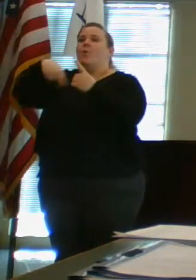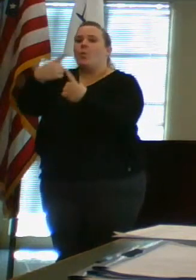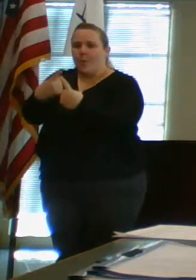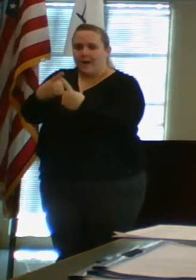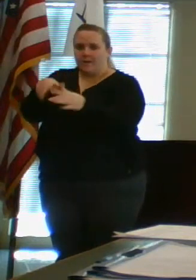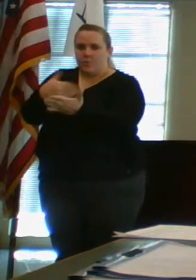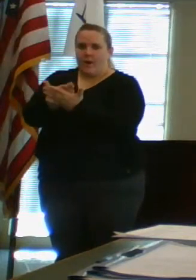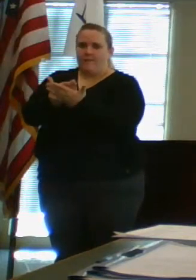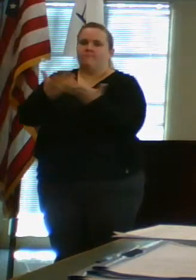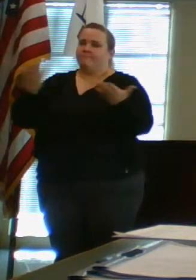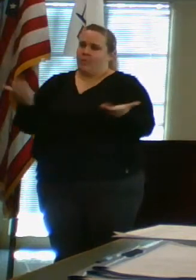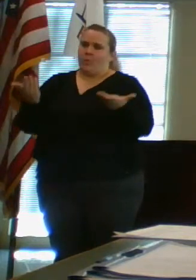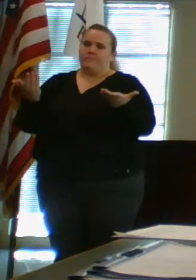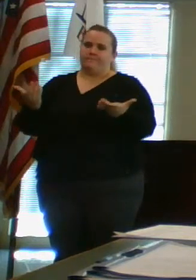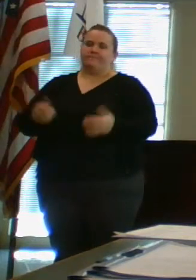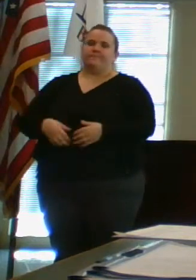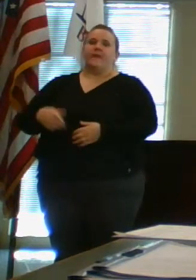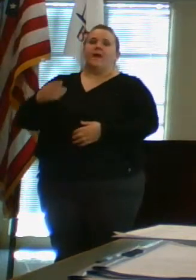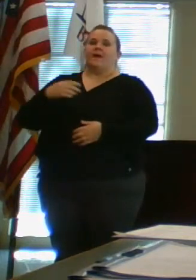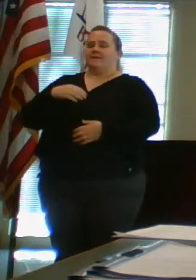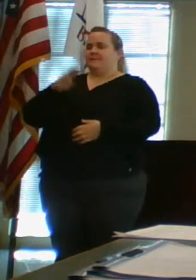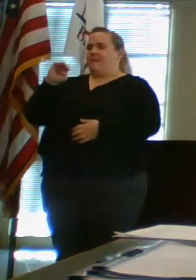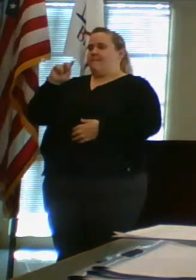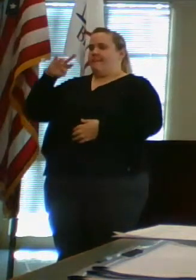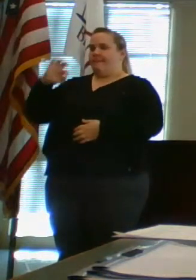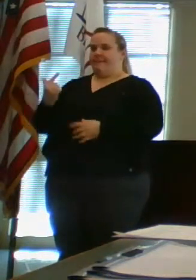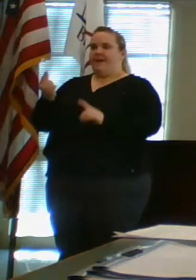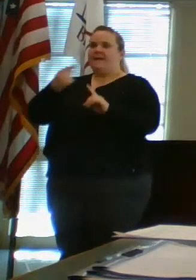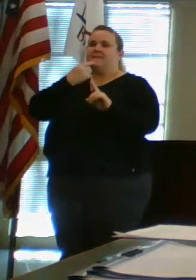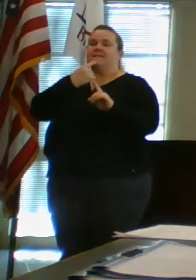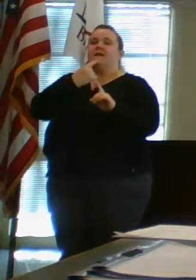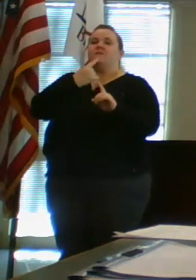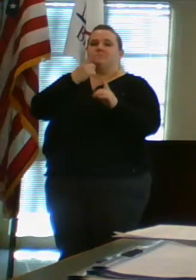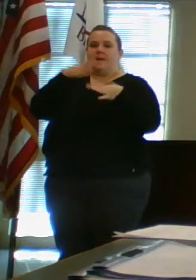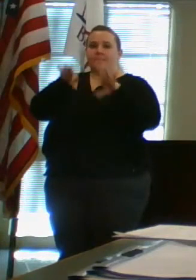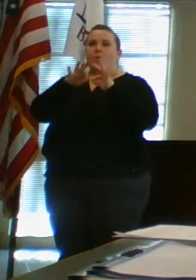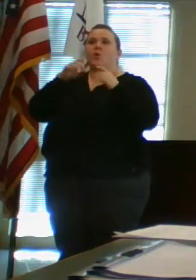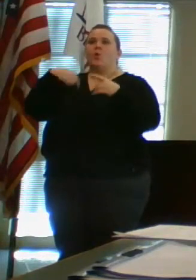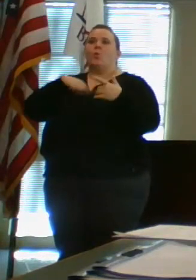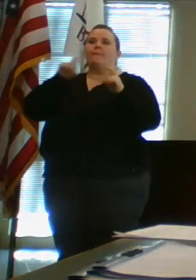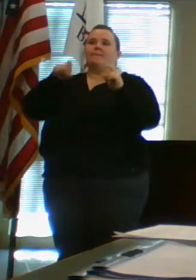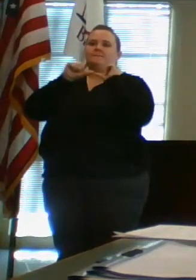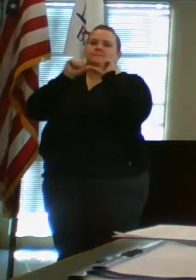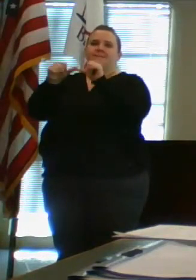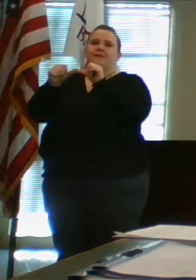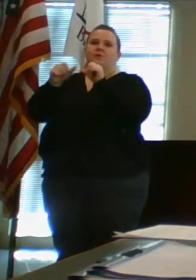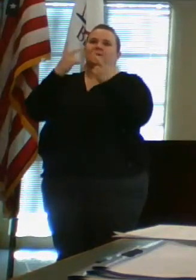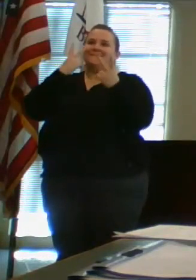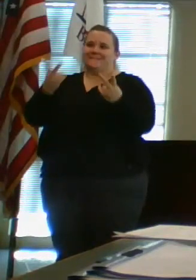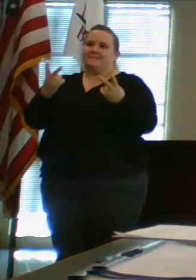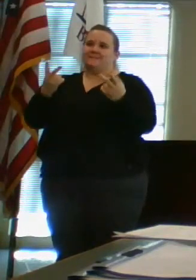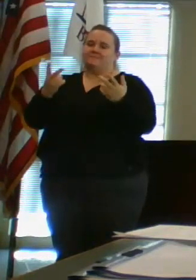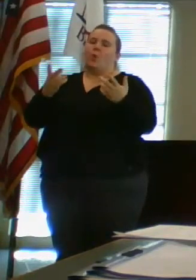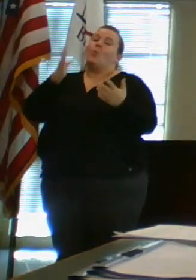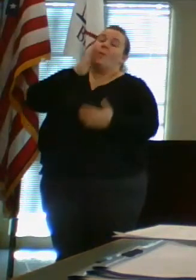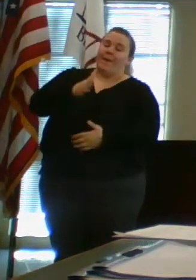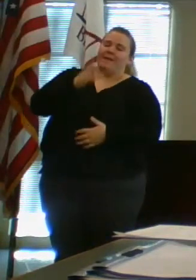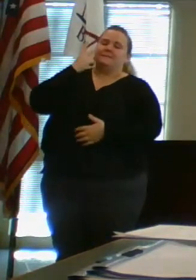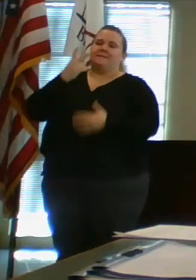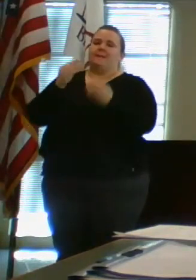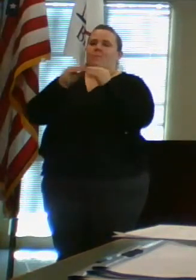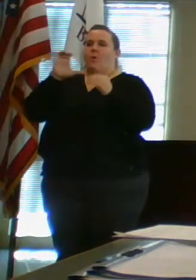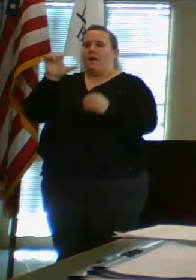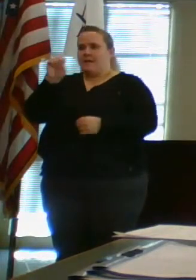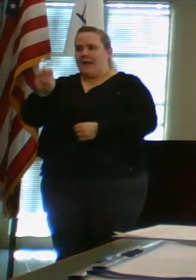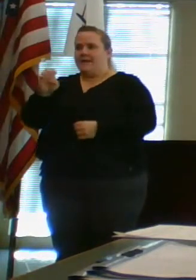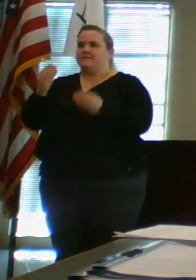point. We're here, and I think it's important, as Commissioner Manning said, that we are going to continue to see more cases. As more tests become available,